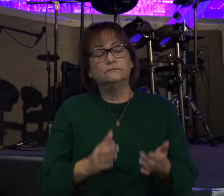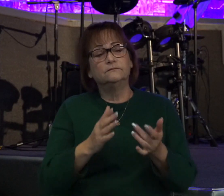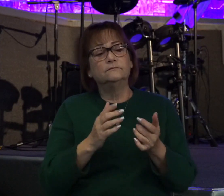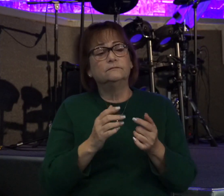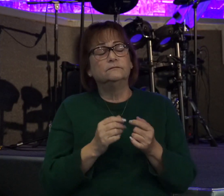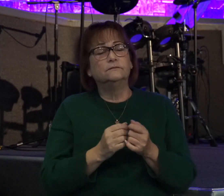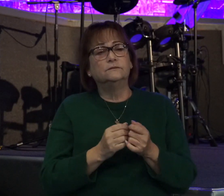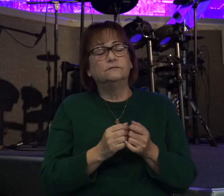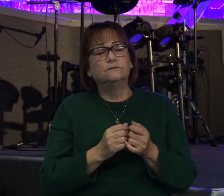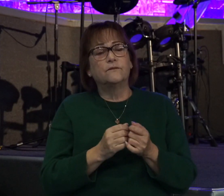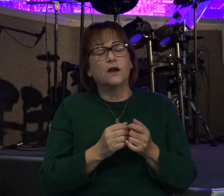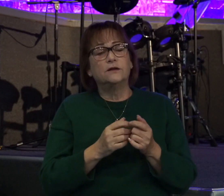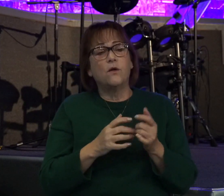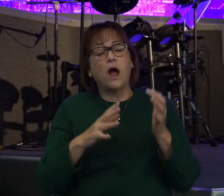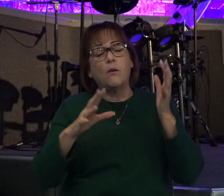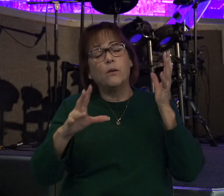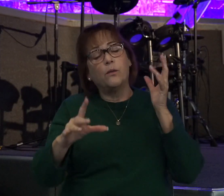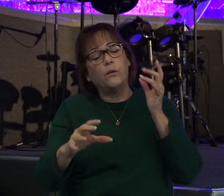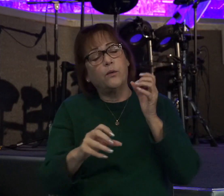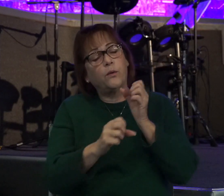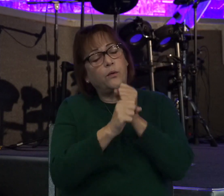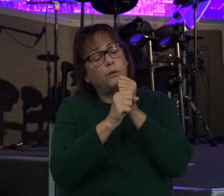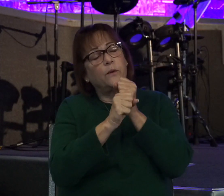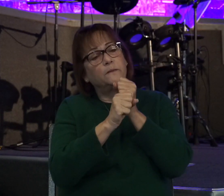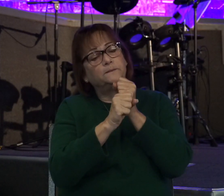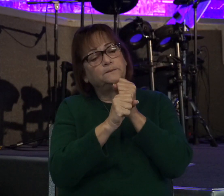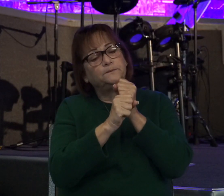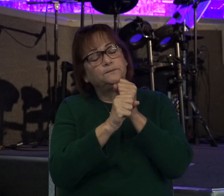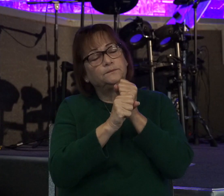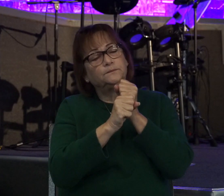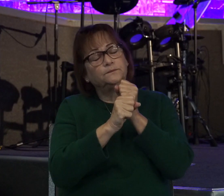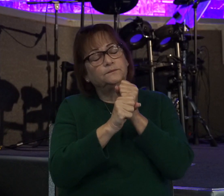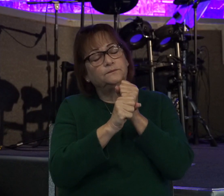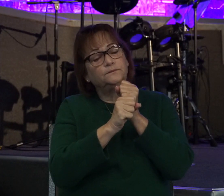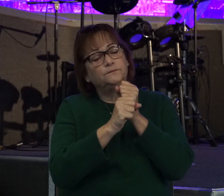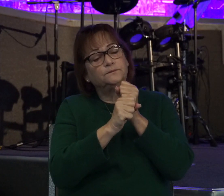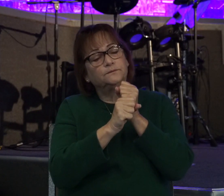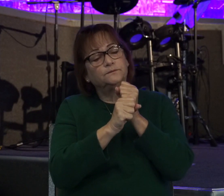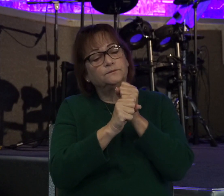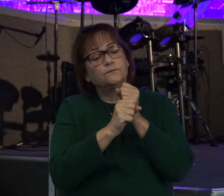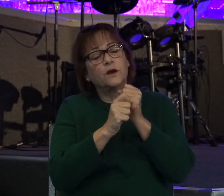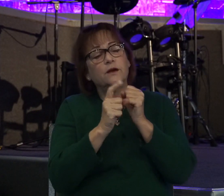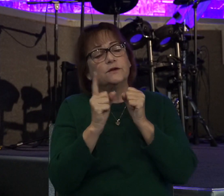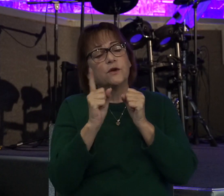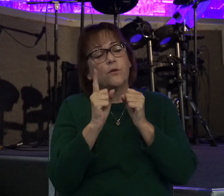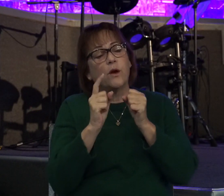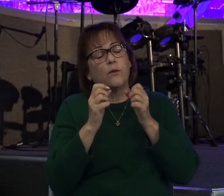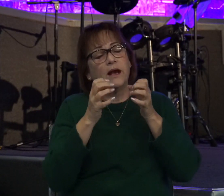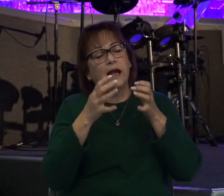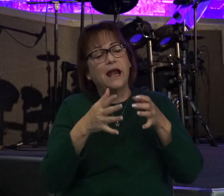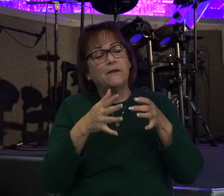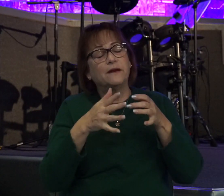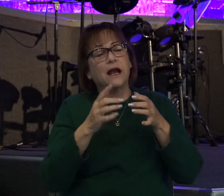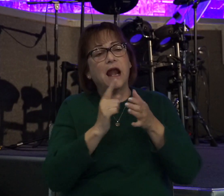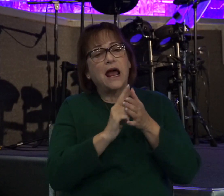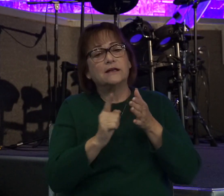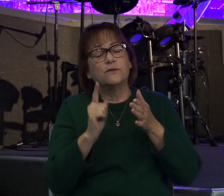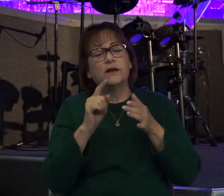just kind of refresh our memories as to where we left off last week. Saul is dead. Jonathan